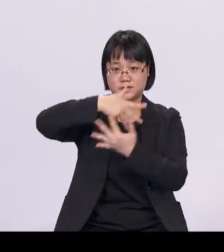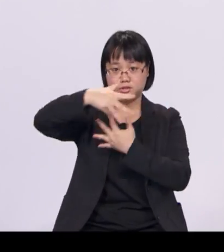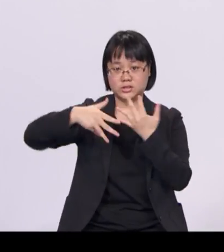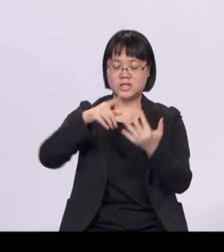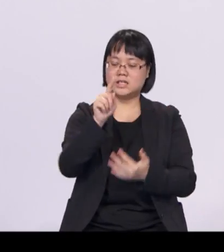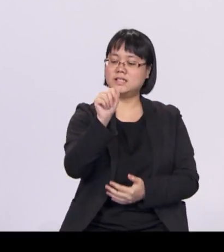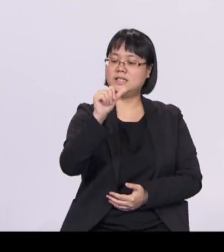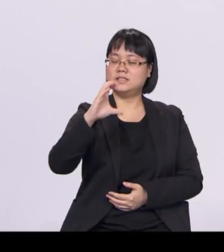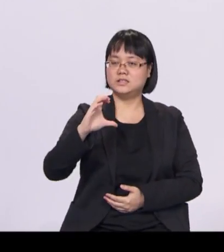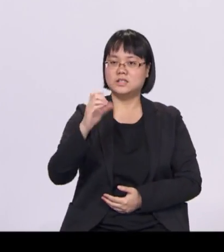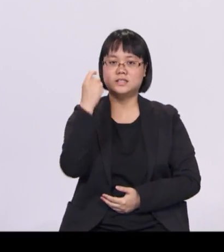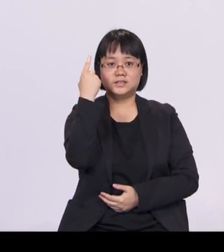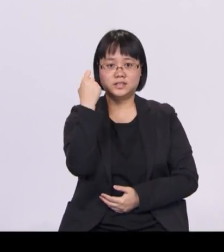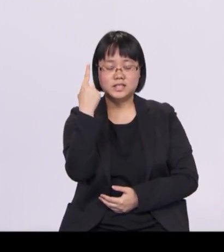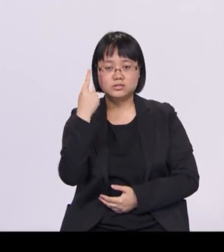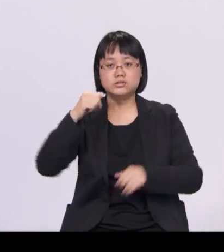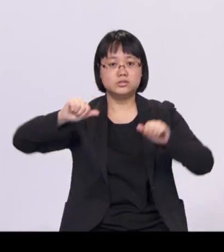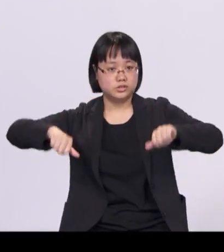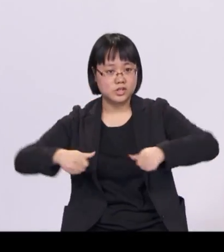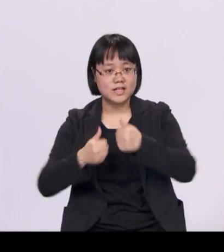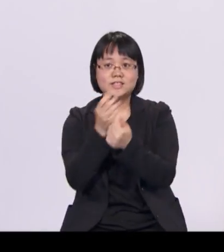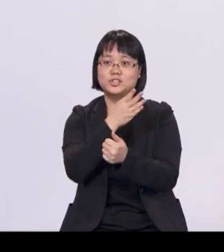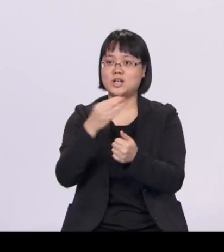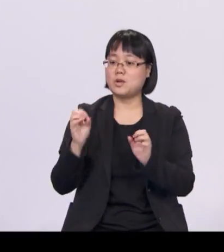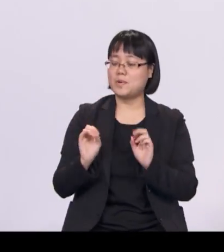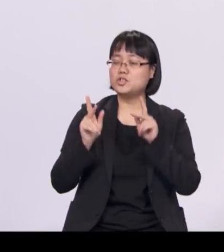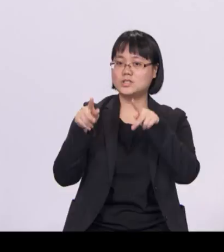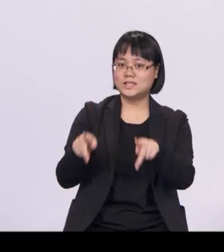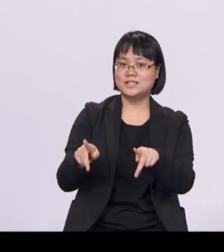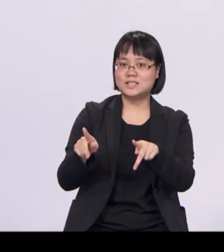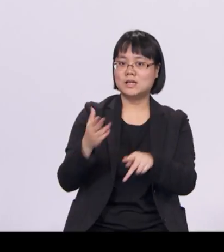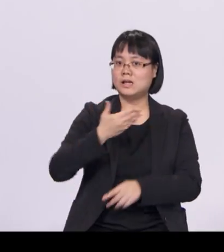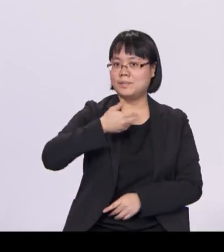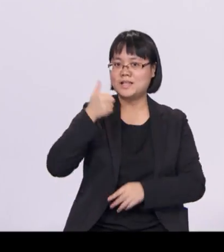the industry's challenges and opportunities better than the government can.